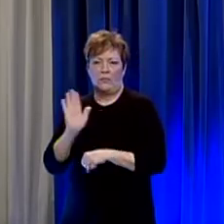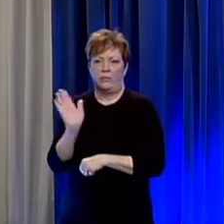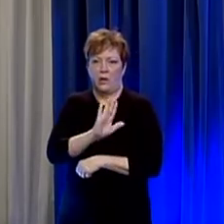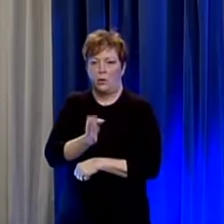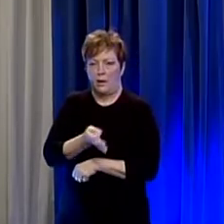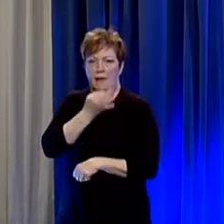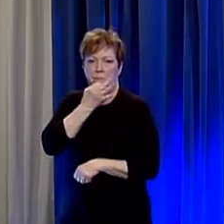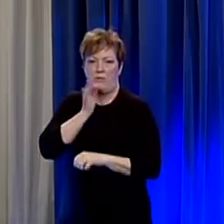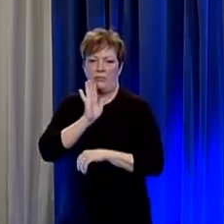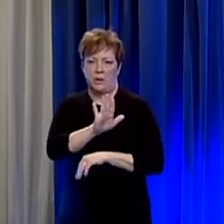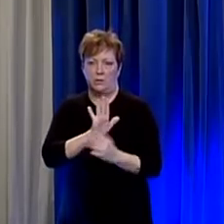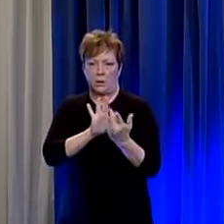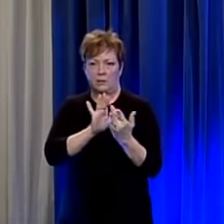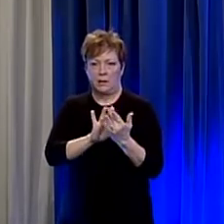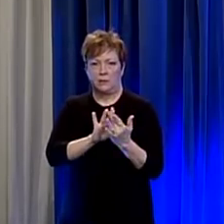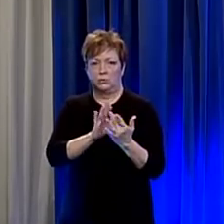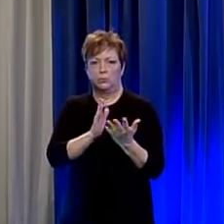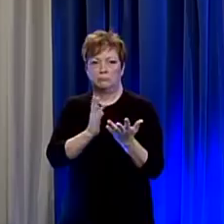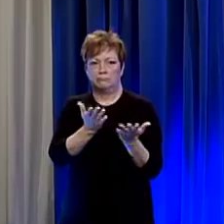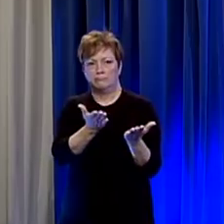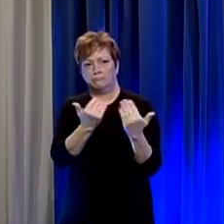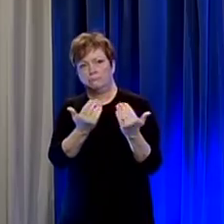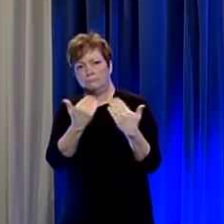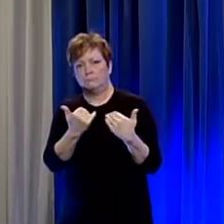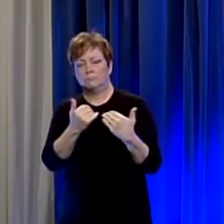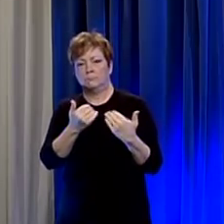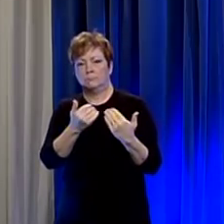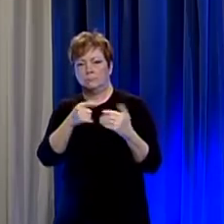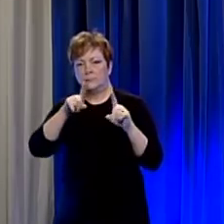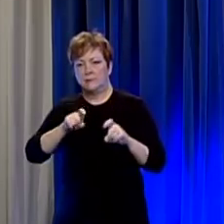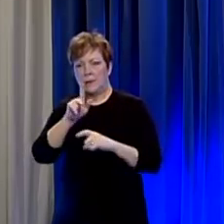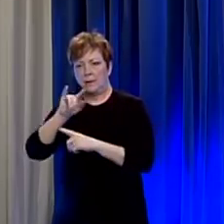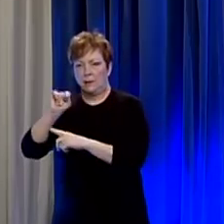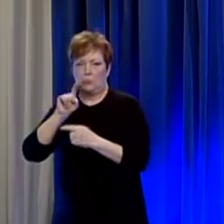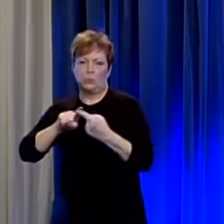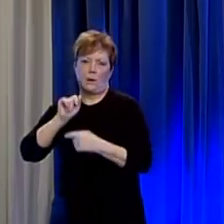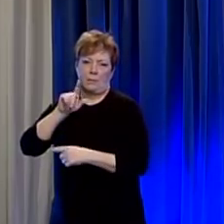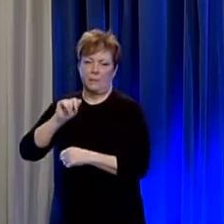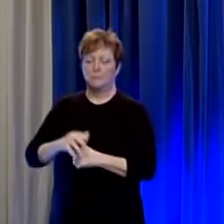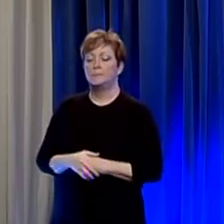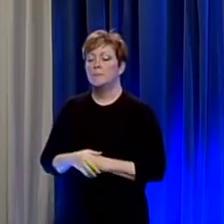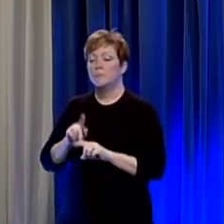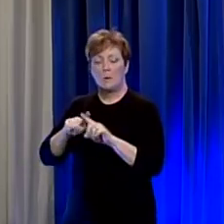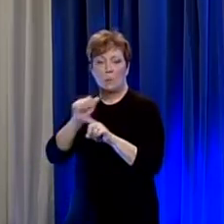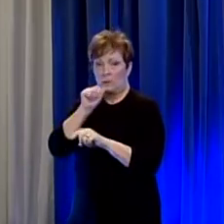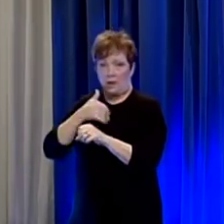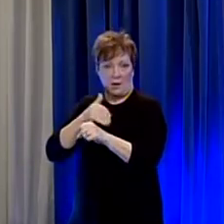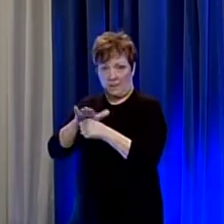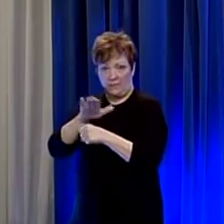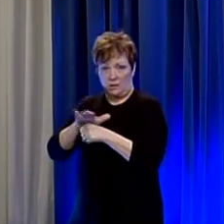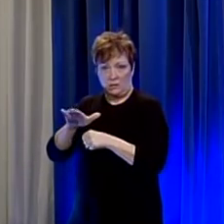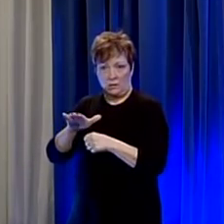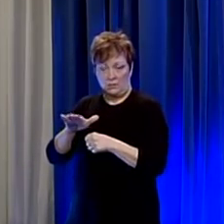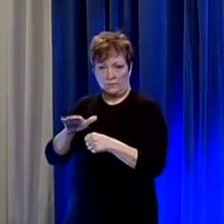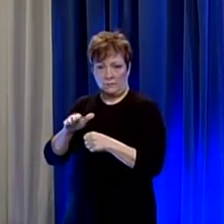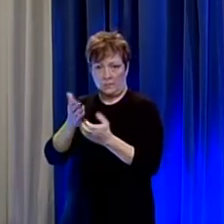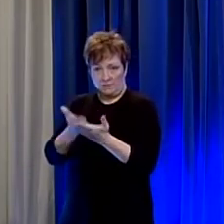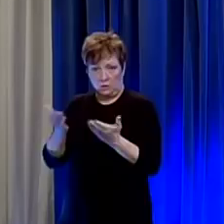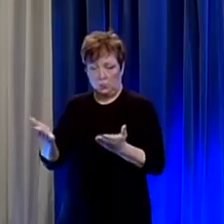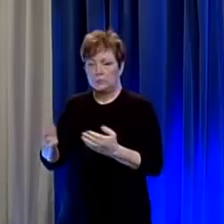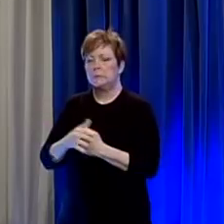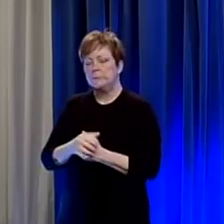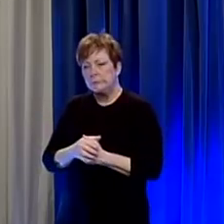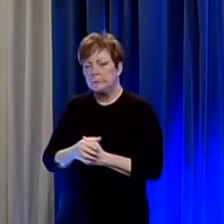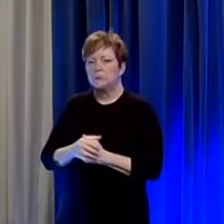to try to bring these to alabama so far the the lack of these screening materials like swabs have been the